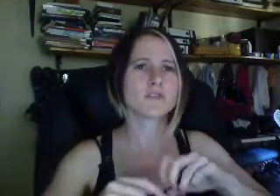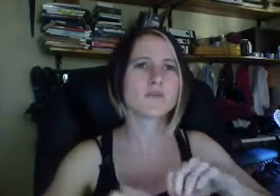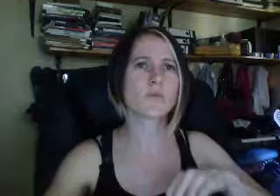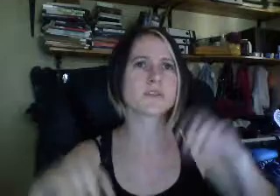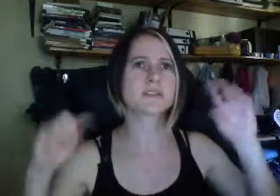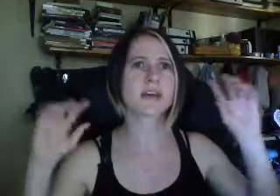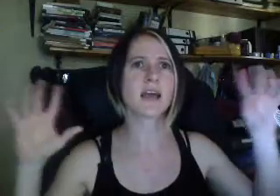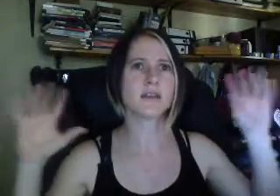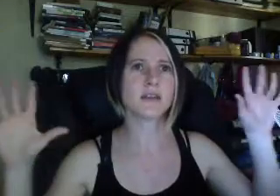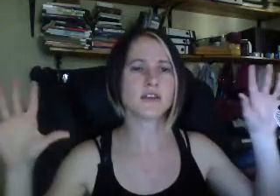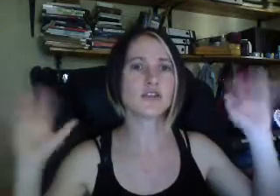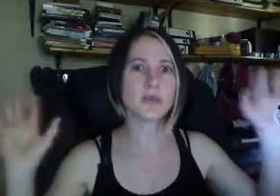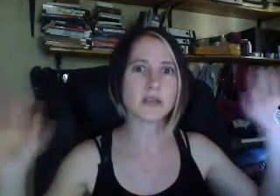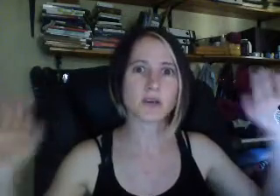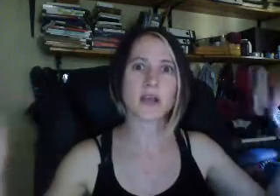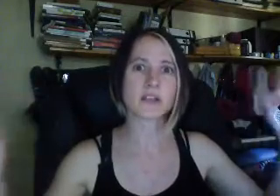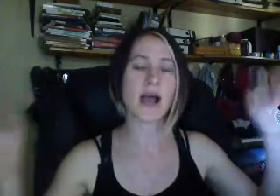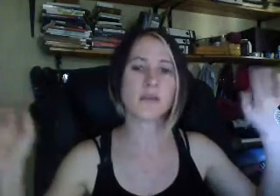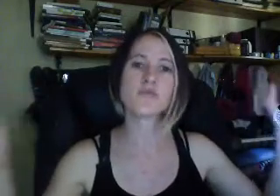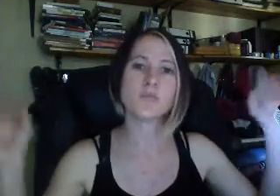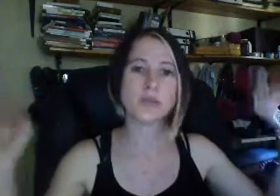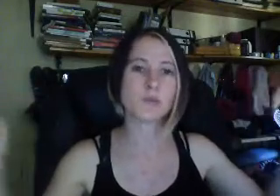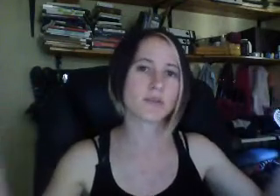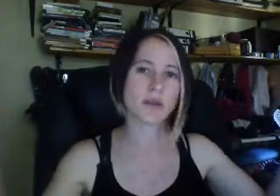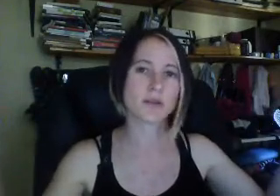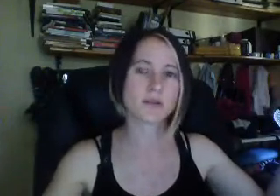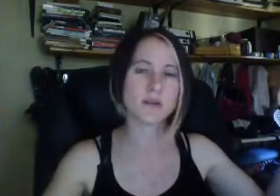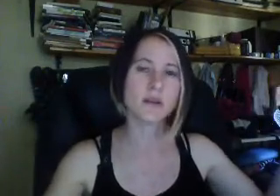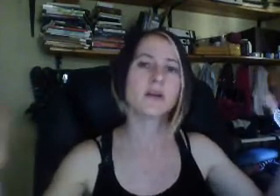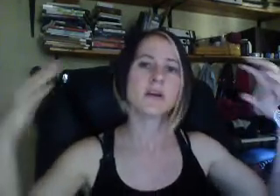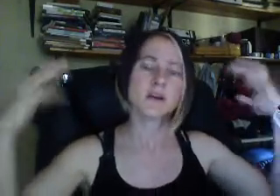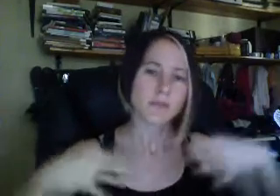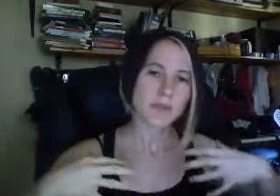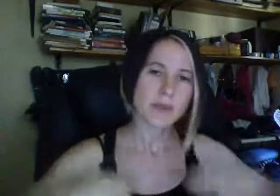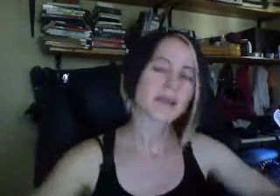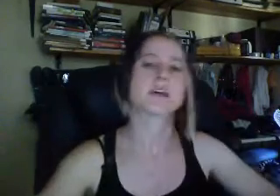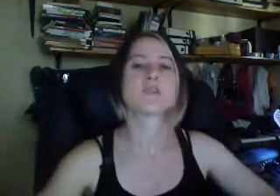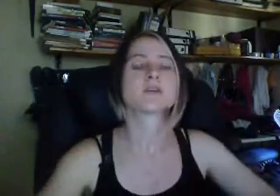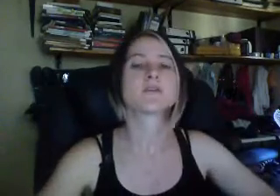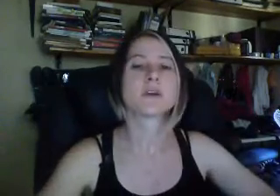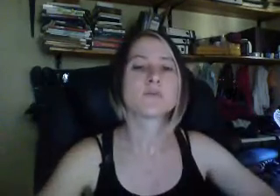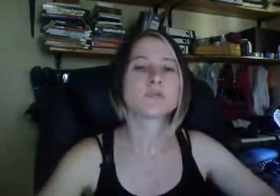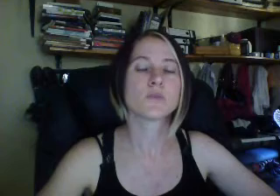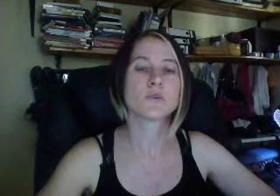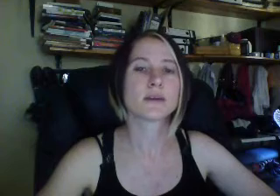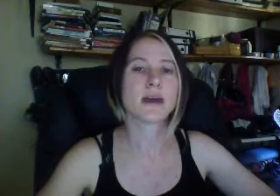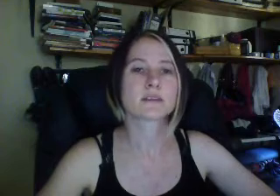first of all, this desire and need to be in a relationship, have to be with another. That aspect, if we can also work with that.